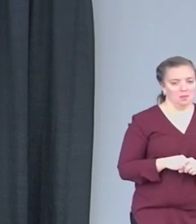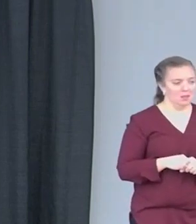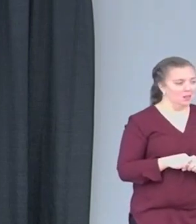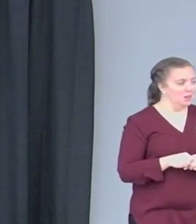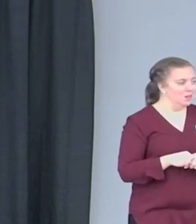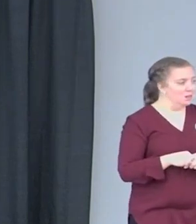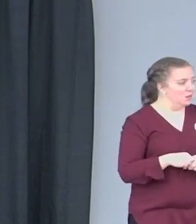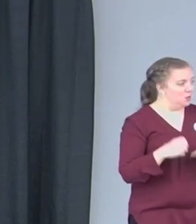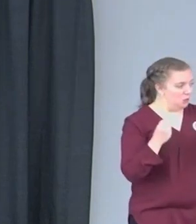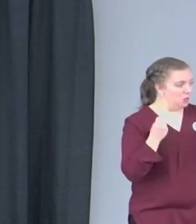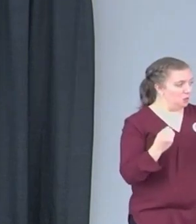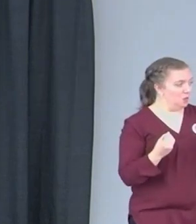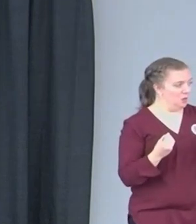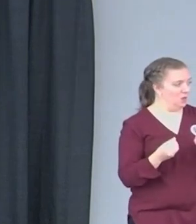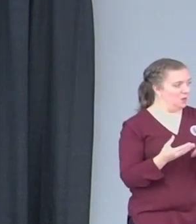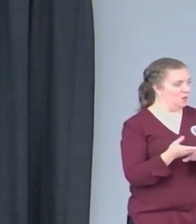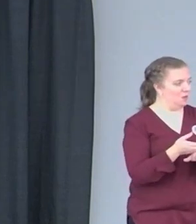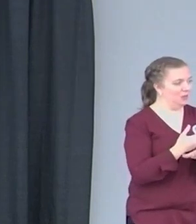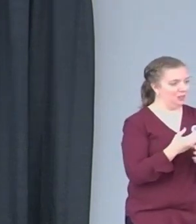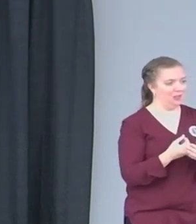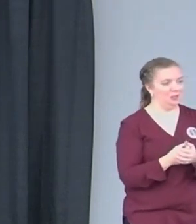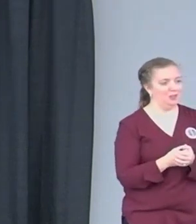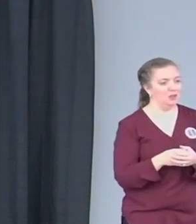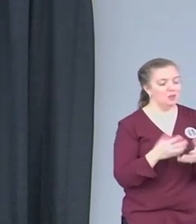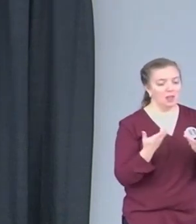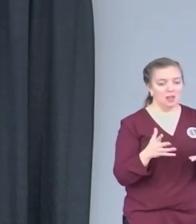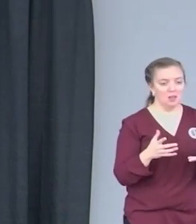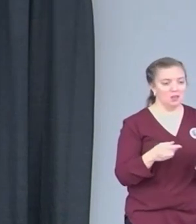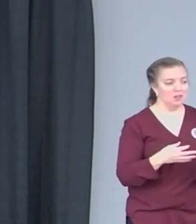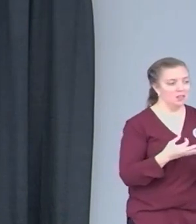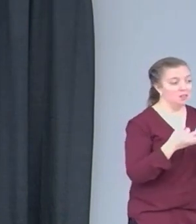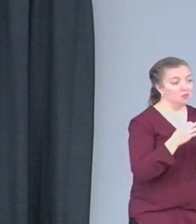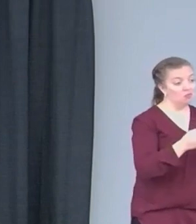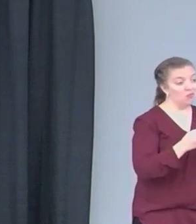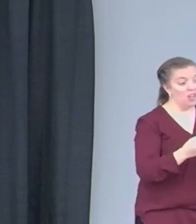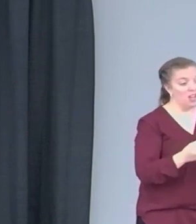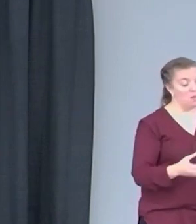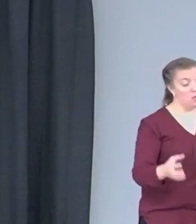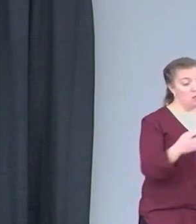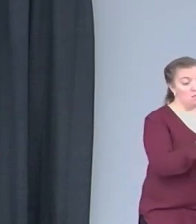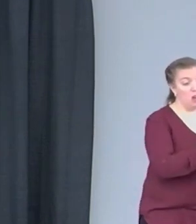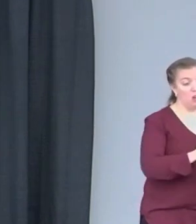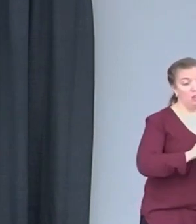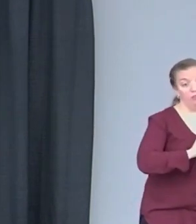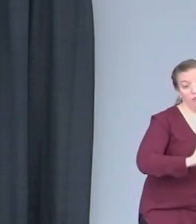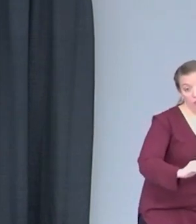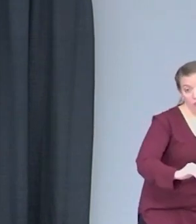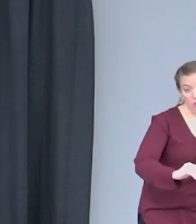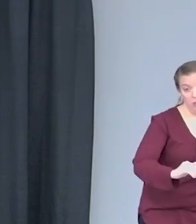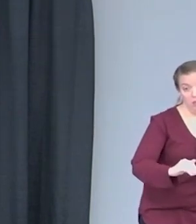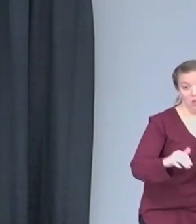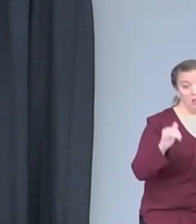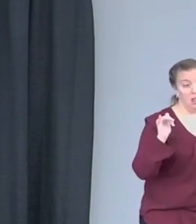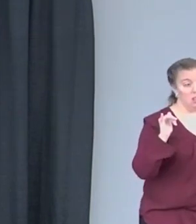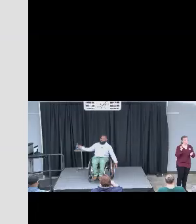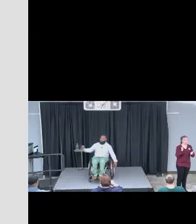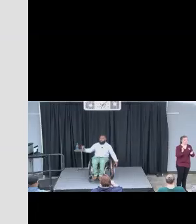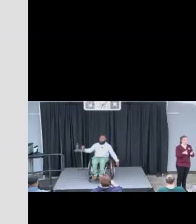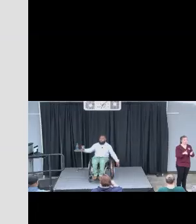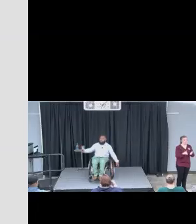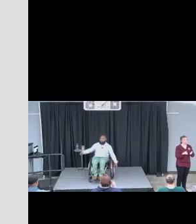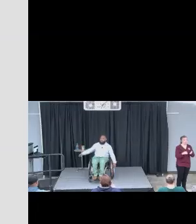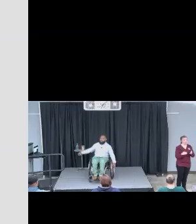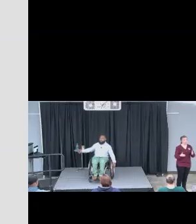So, before I end, I want to share the power of forgiveness. Because again, I believe that that's the main piece of my